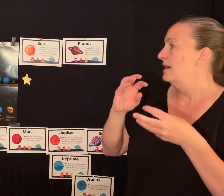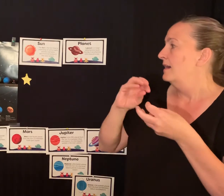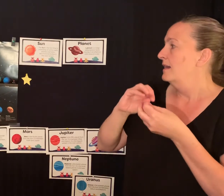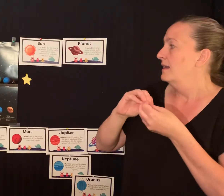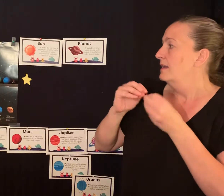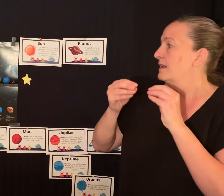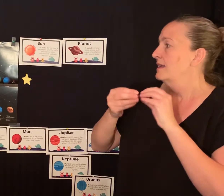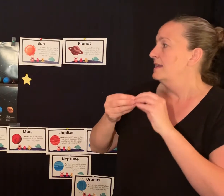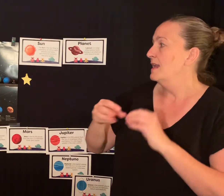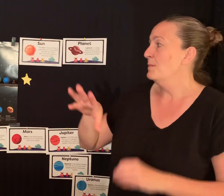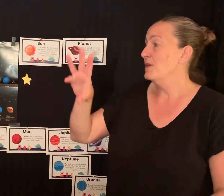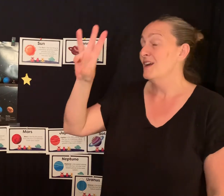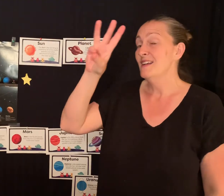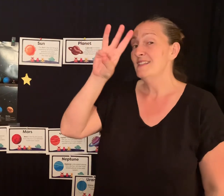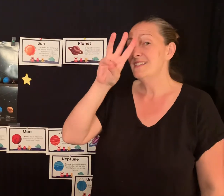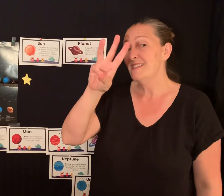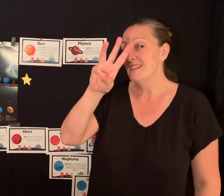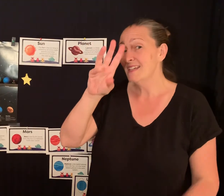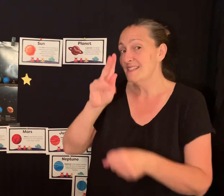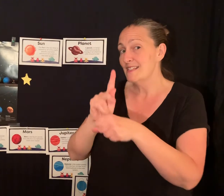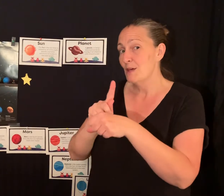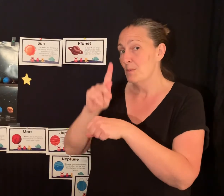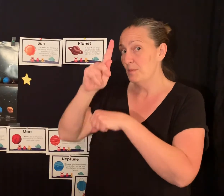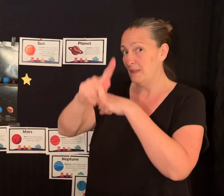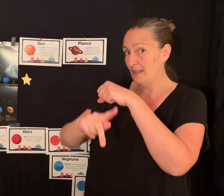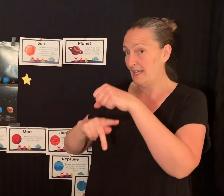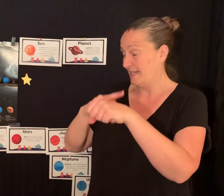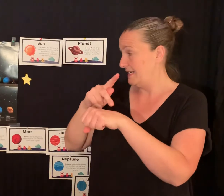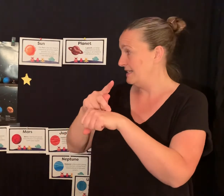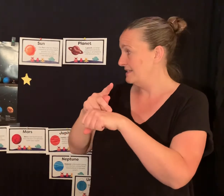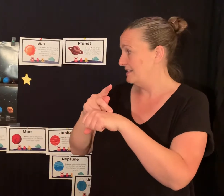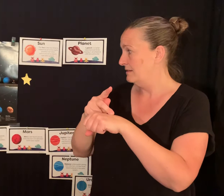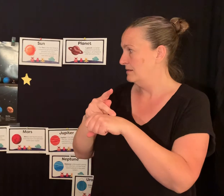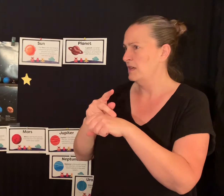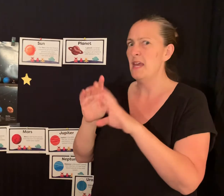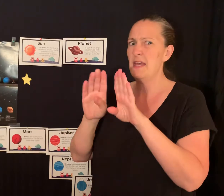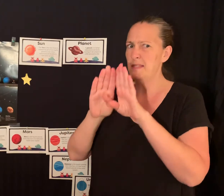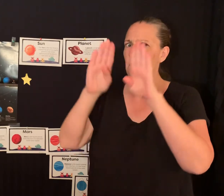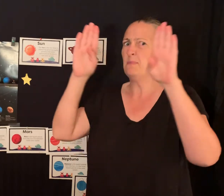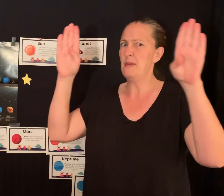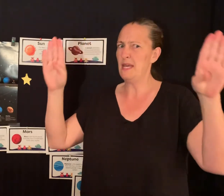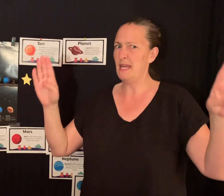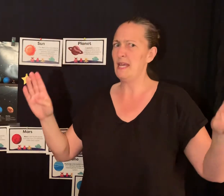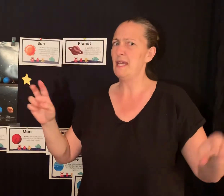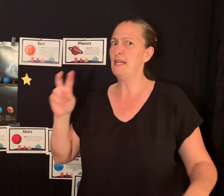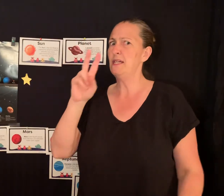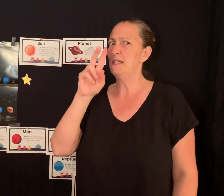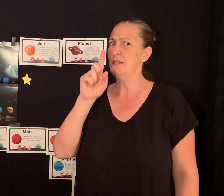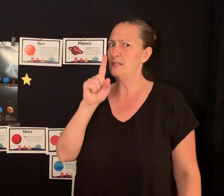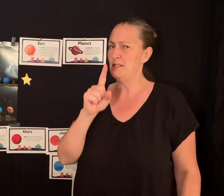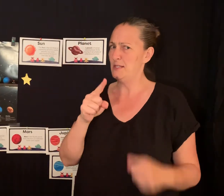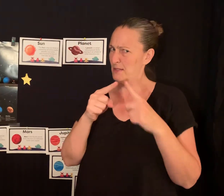Number six planet is big, too.